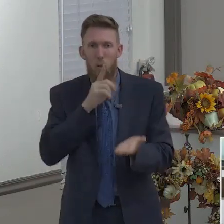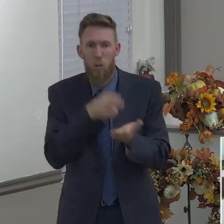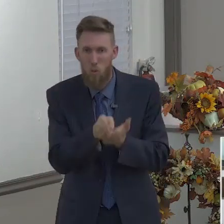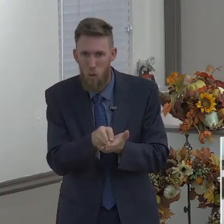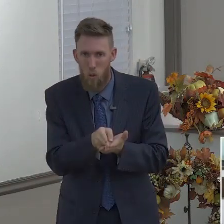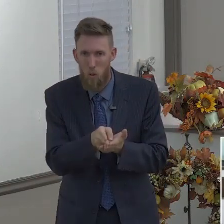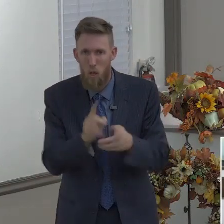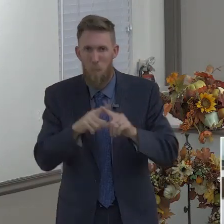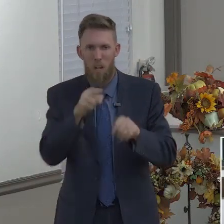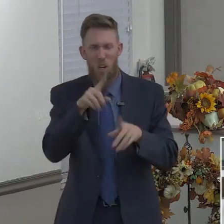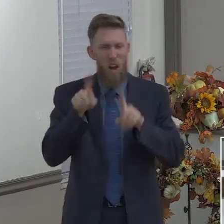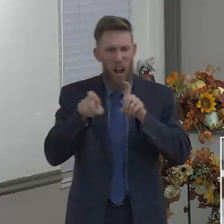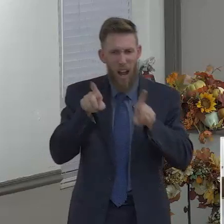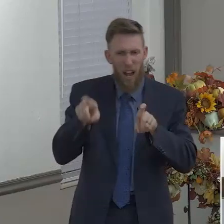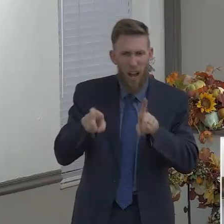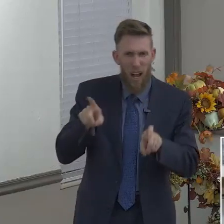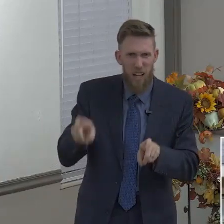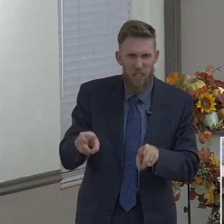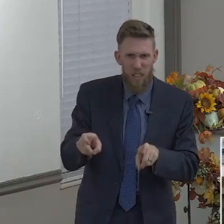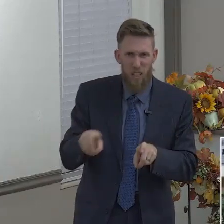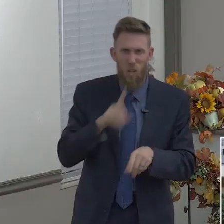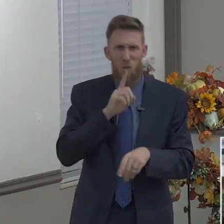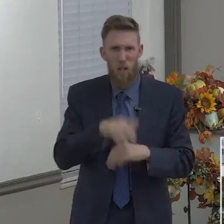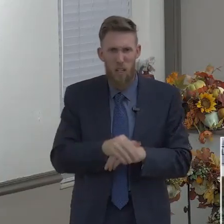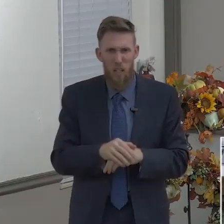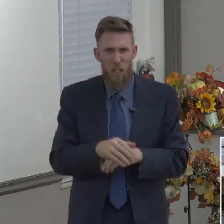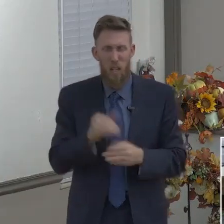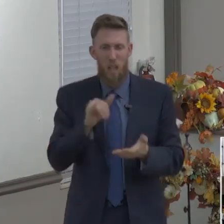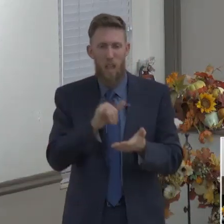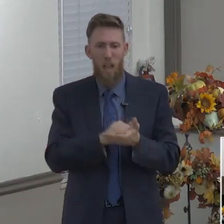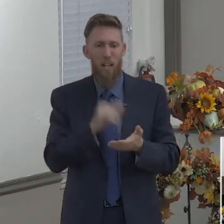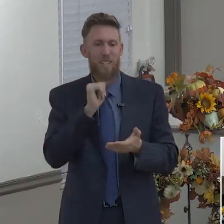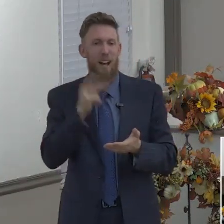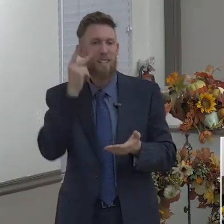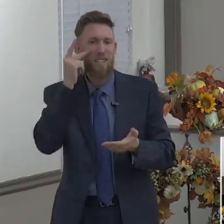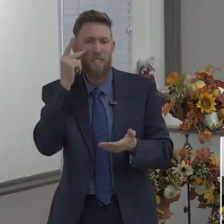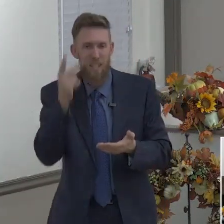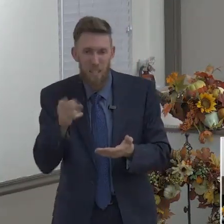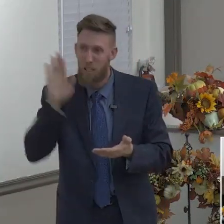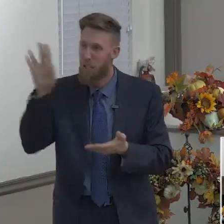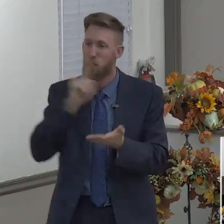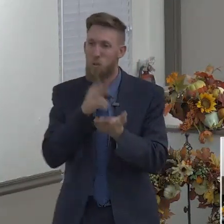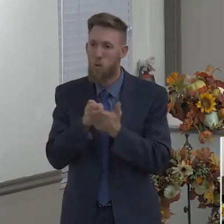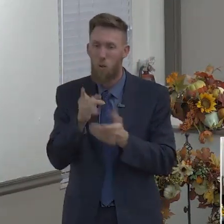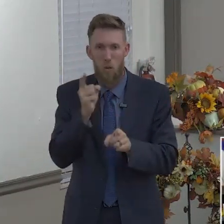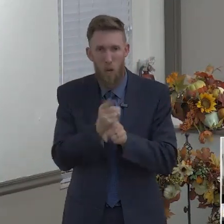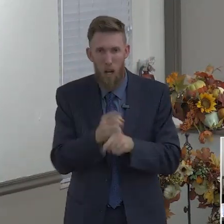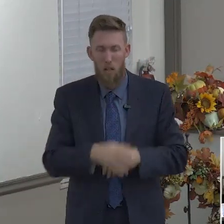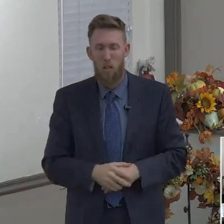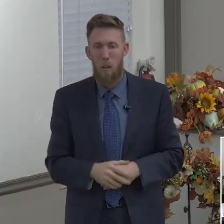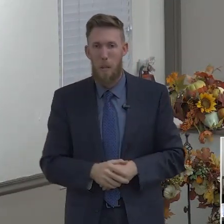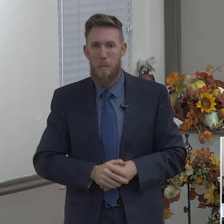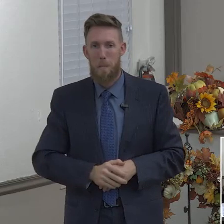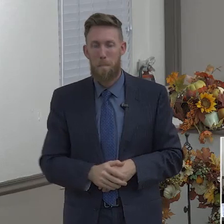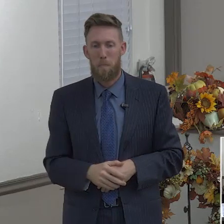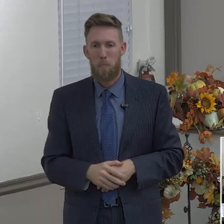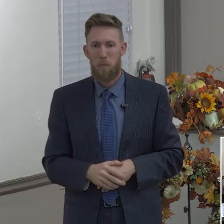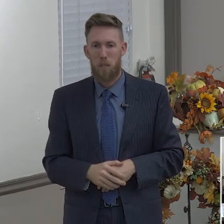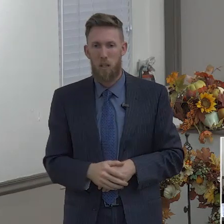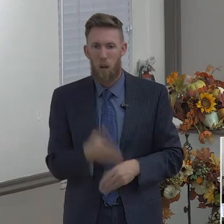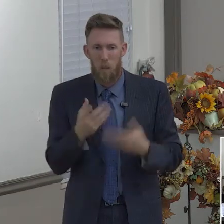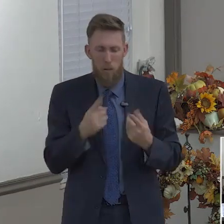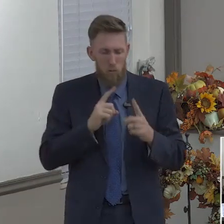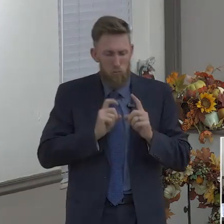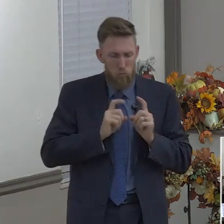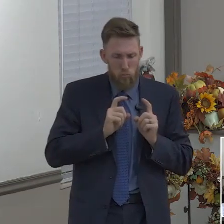us. Well, I don't know, you know. Should I go to the bar with my friends? I'm not going to drink or anything, but should I just go? What is that? There